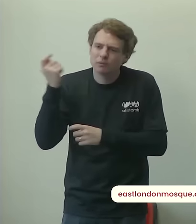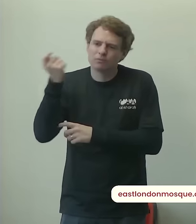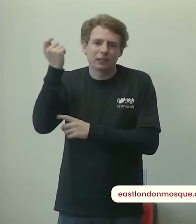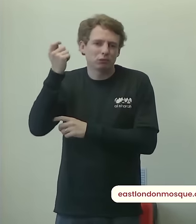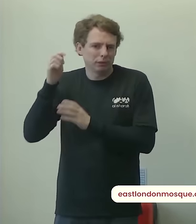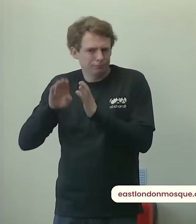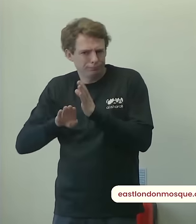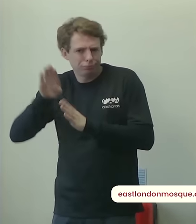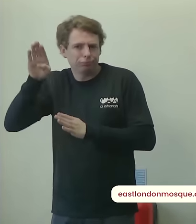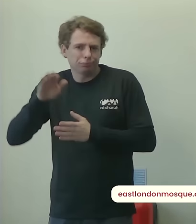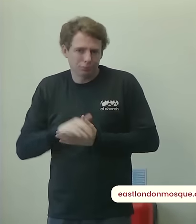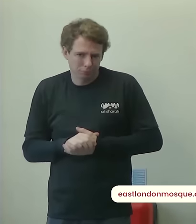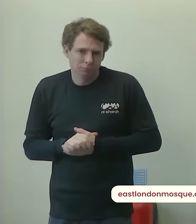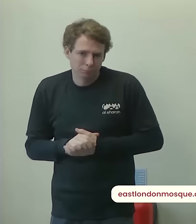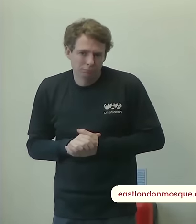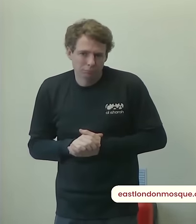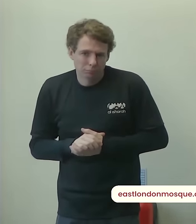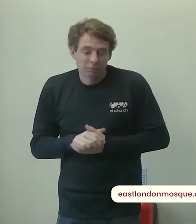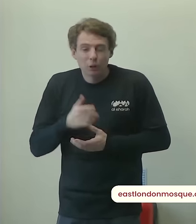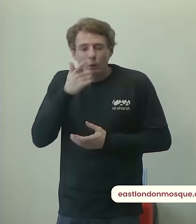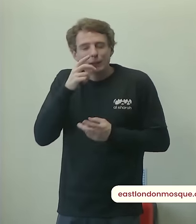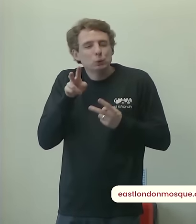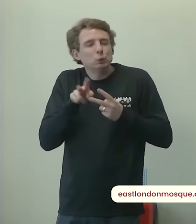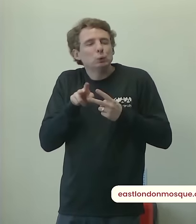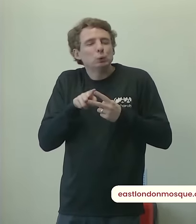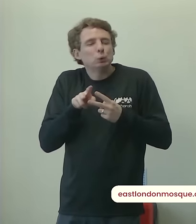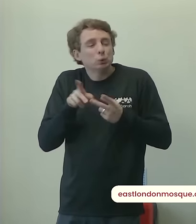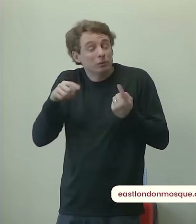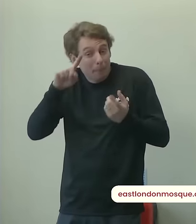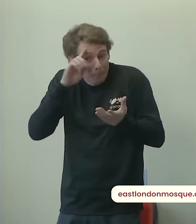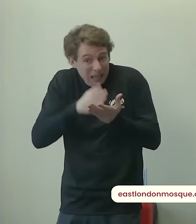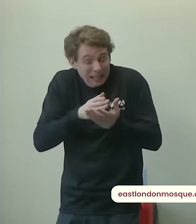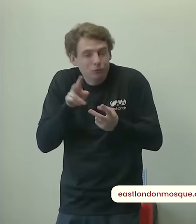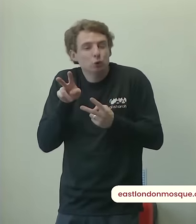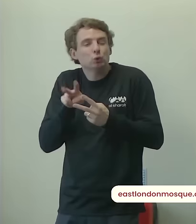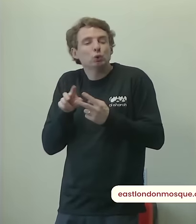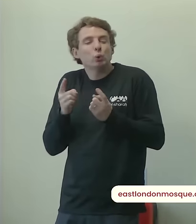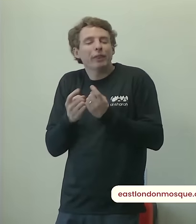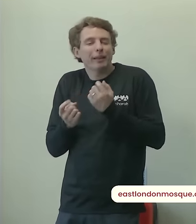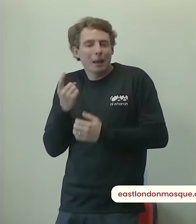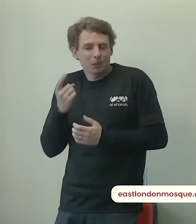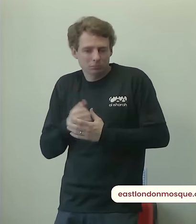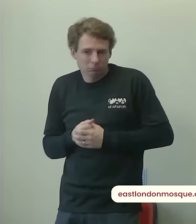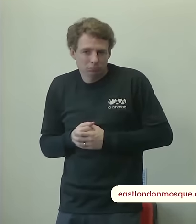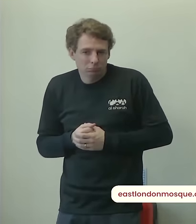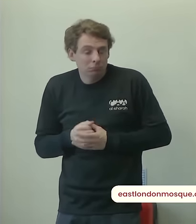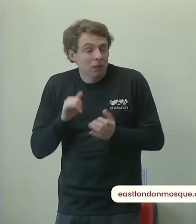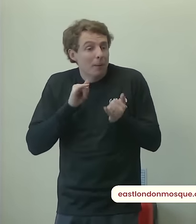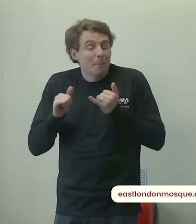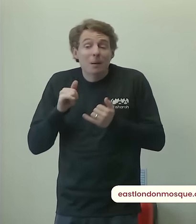allah subhanahu wa ta'ala gives you what you want how you want it all makes things easy for you so you have a